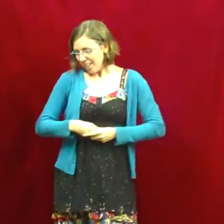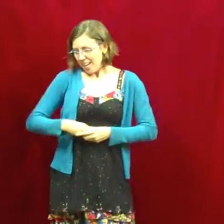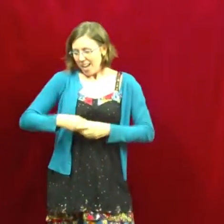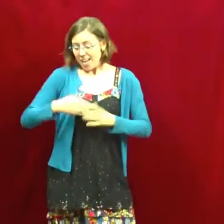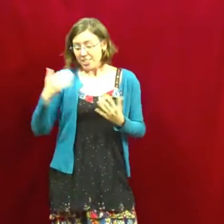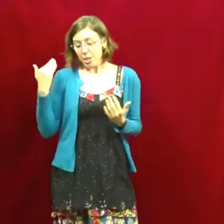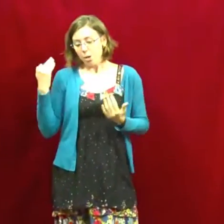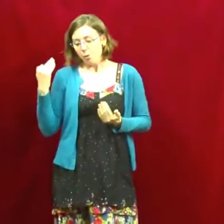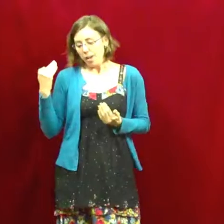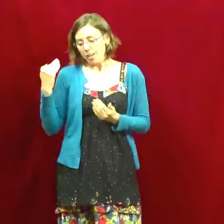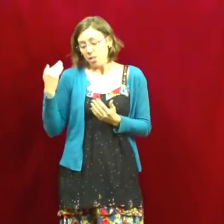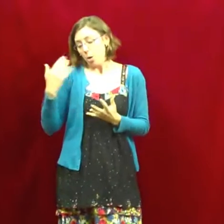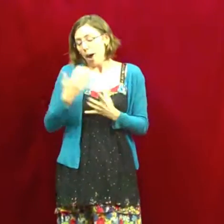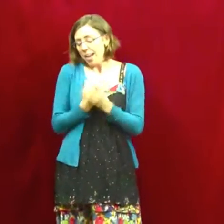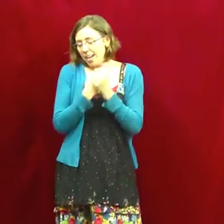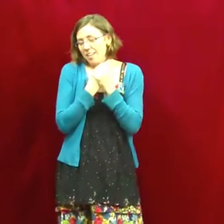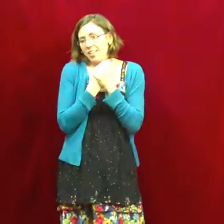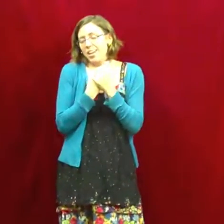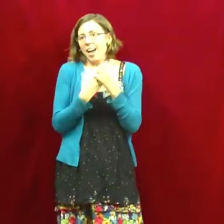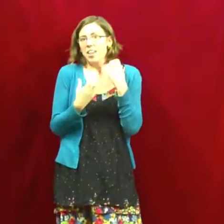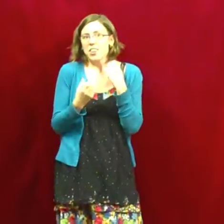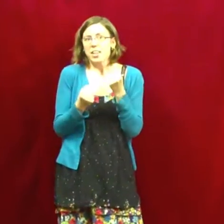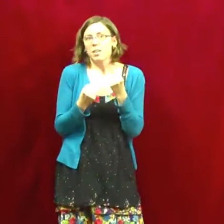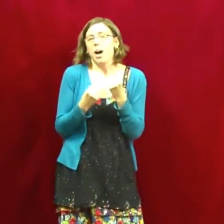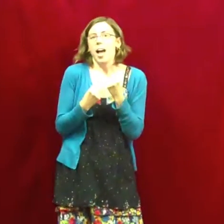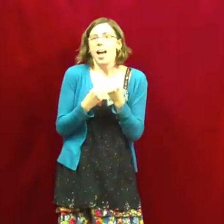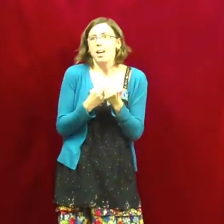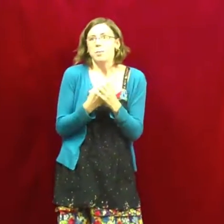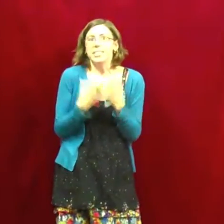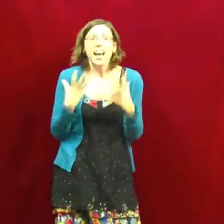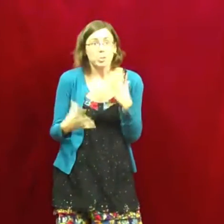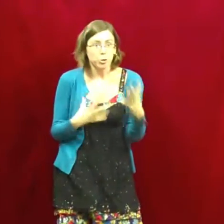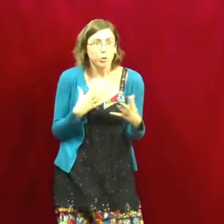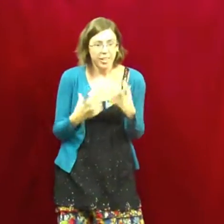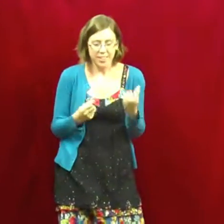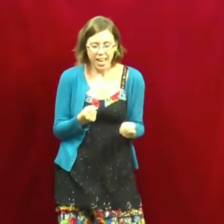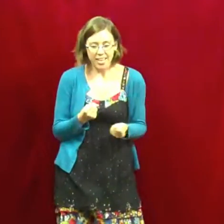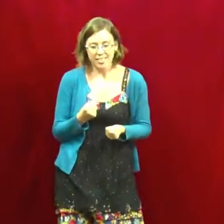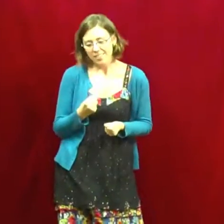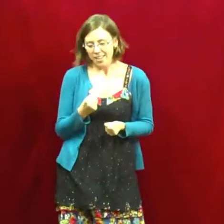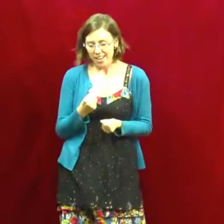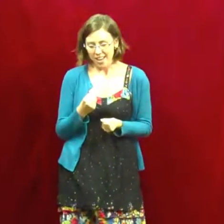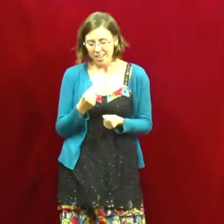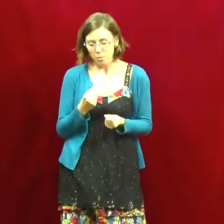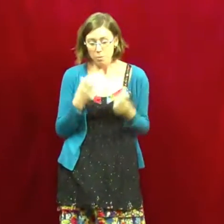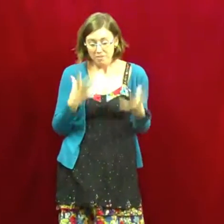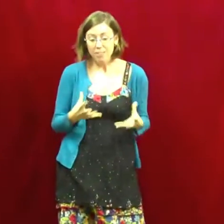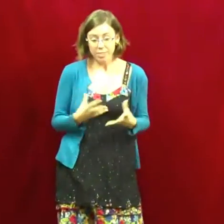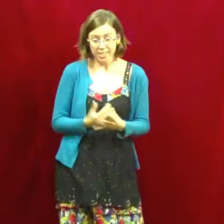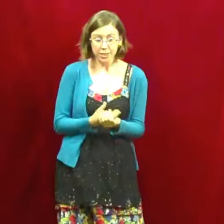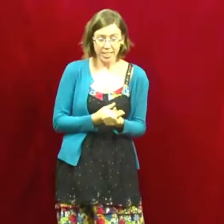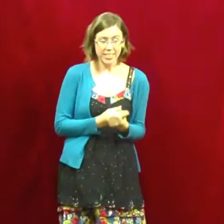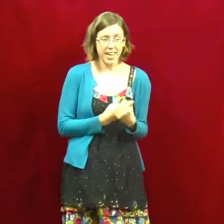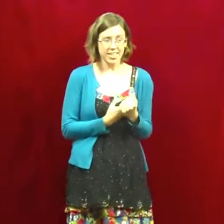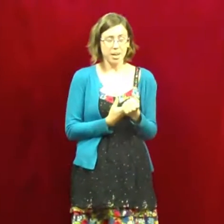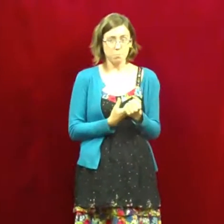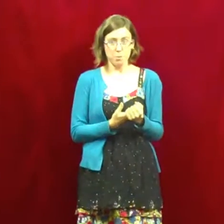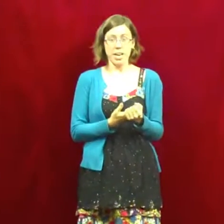And so, you know, I, I think, uh, it was natural that I then, uh, one of my favorite series ended up being,